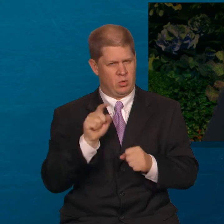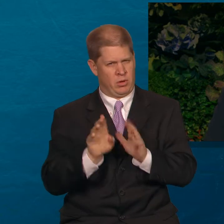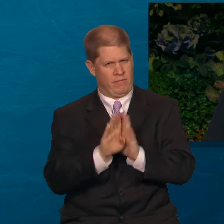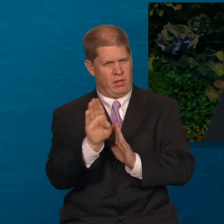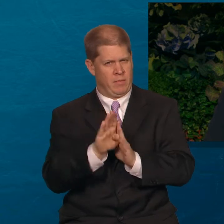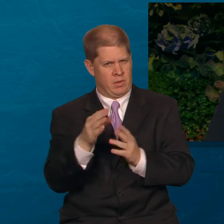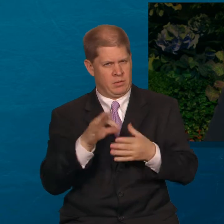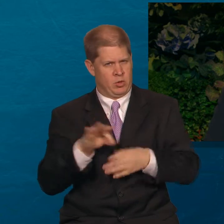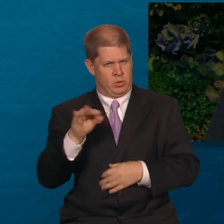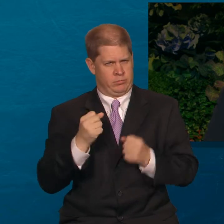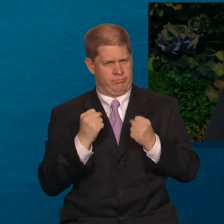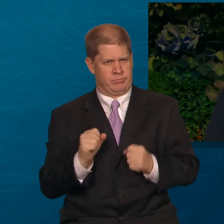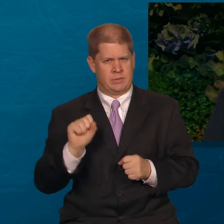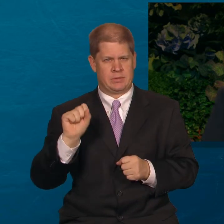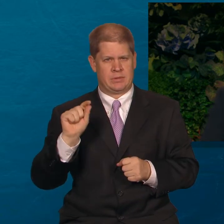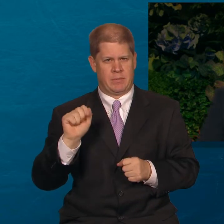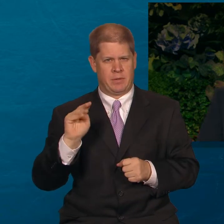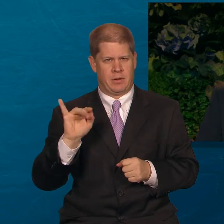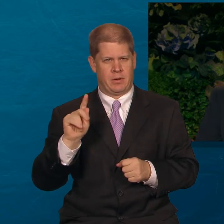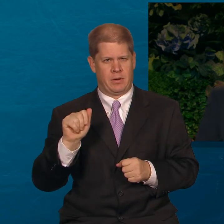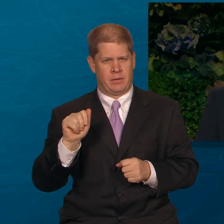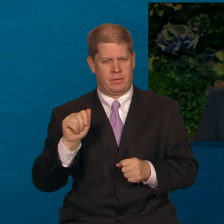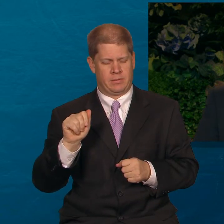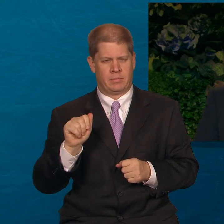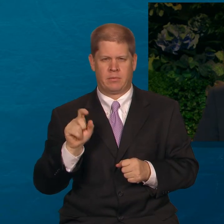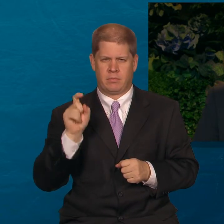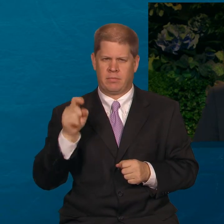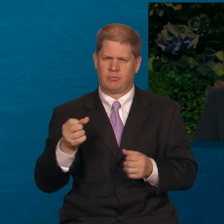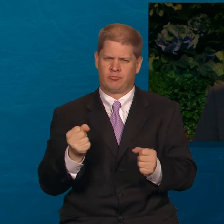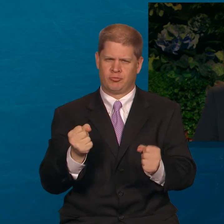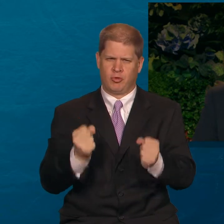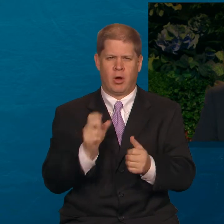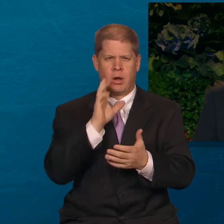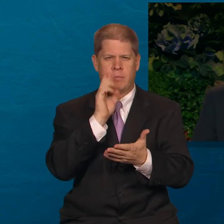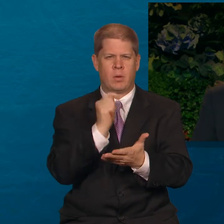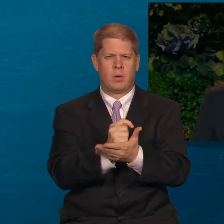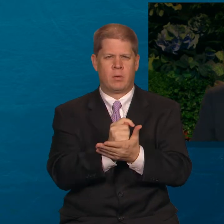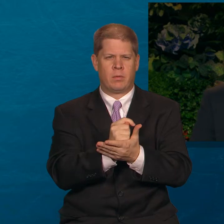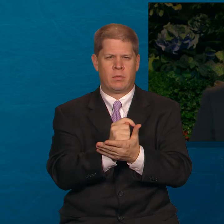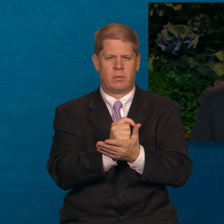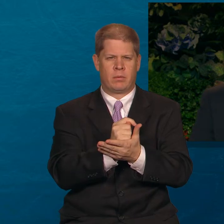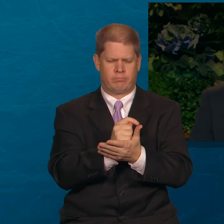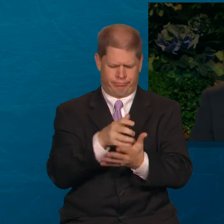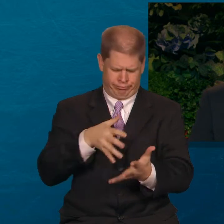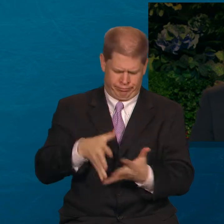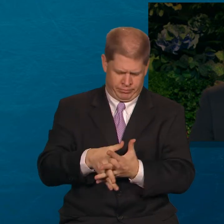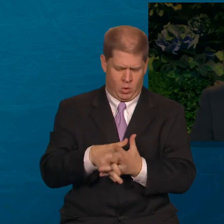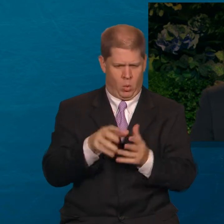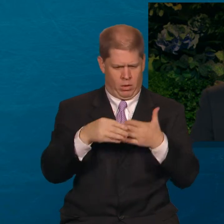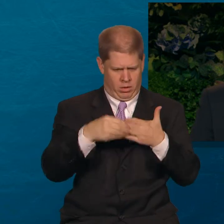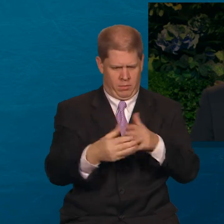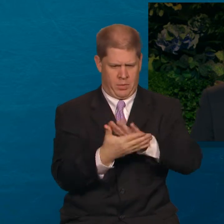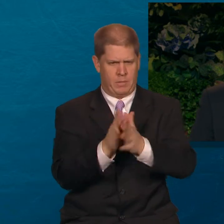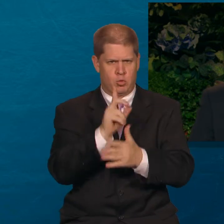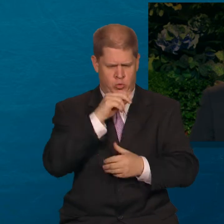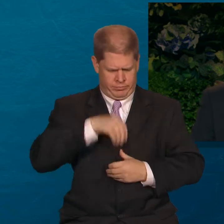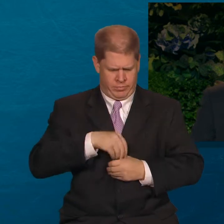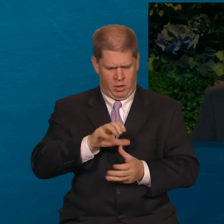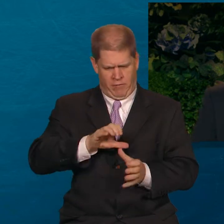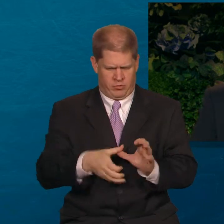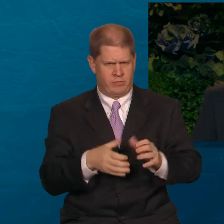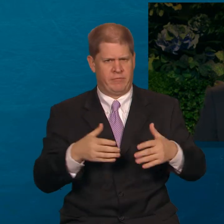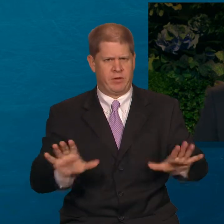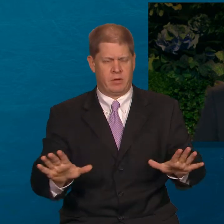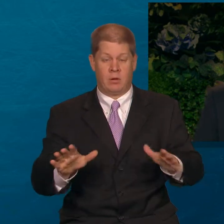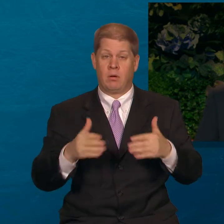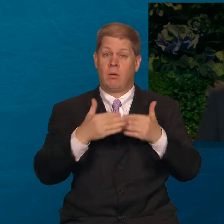spiritual stamina. We need strong testimonies that will lead to true conversion. And as a result,